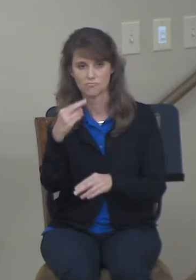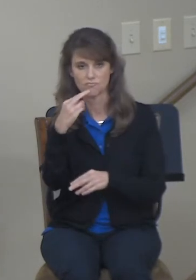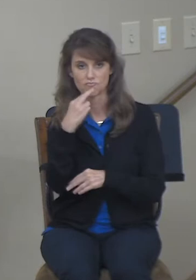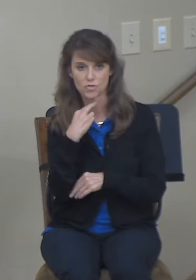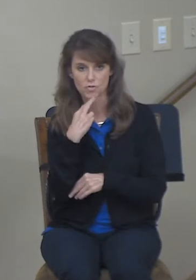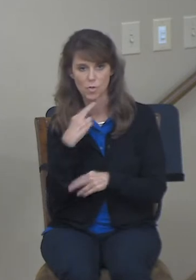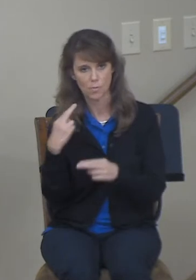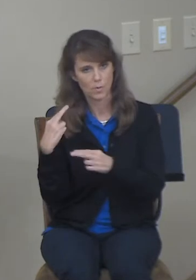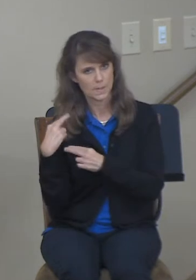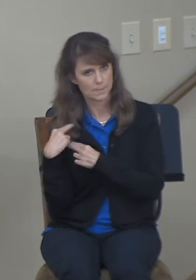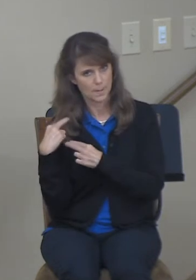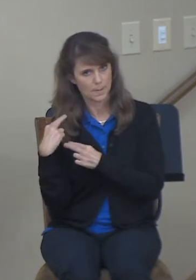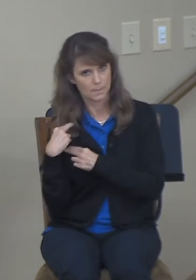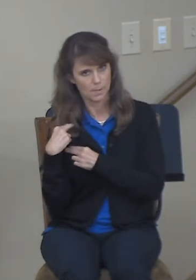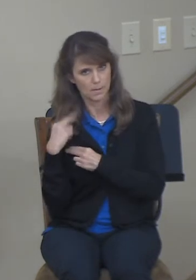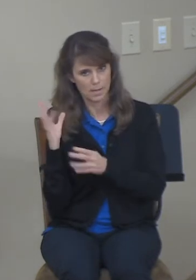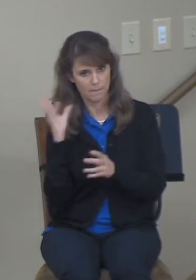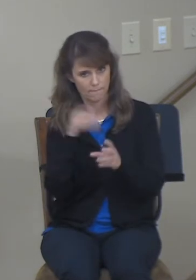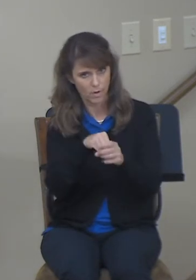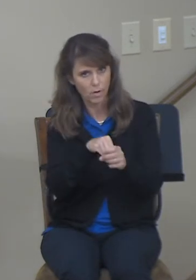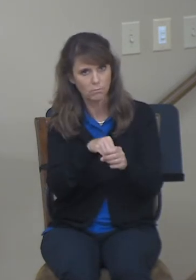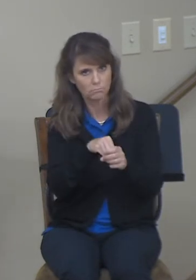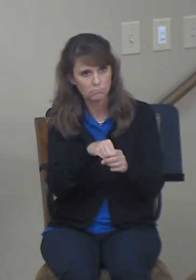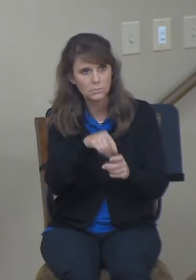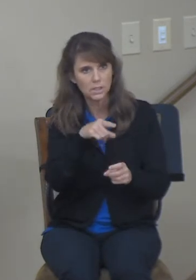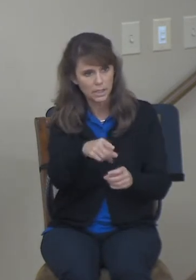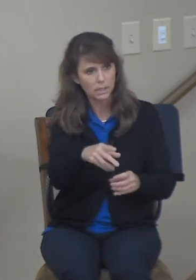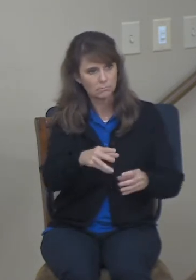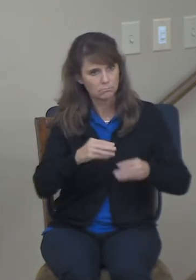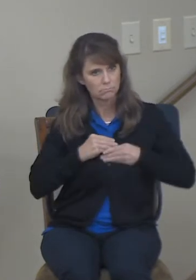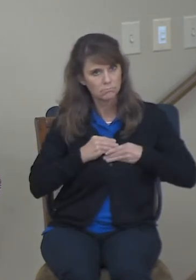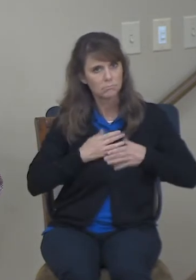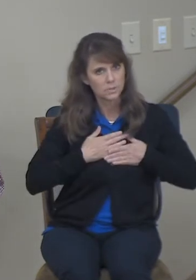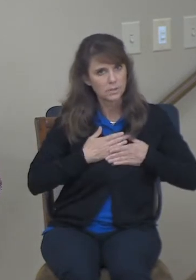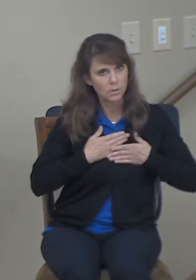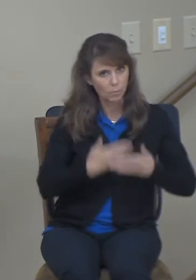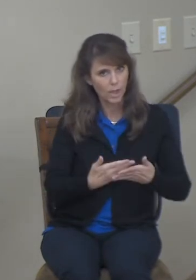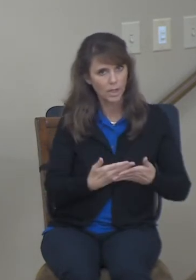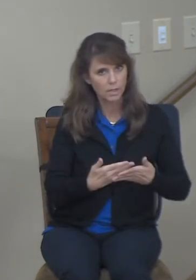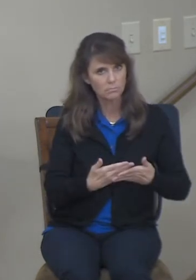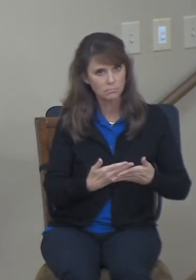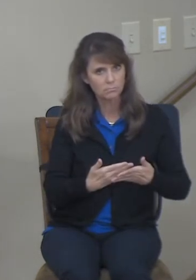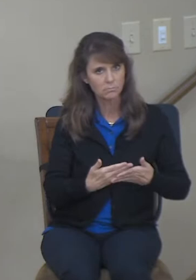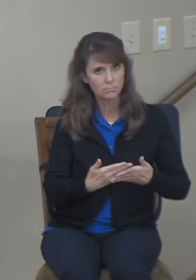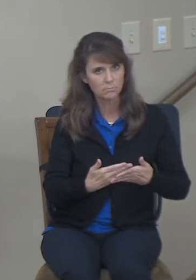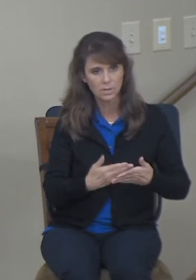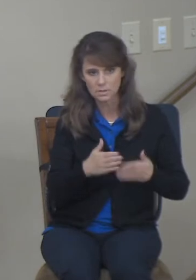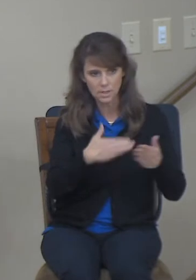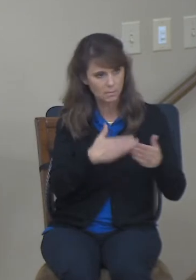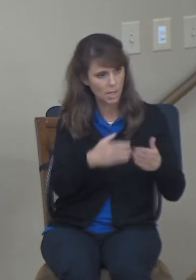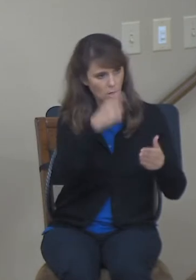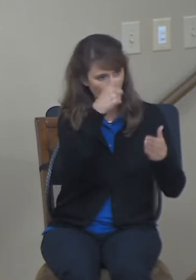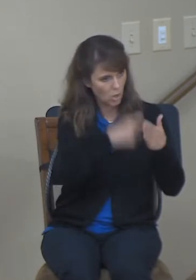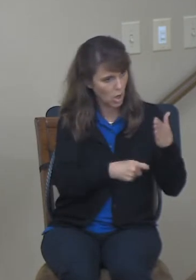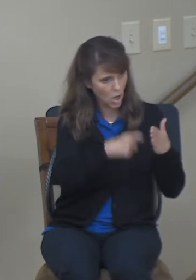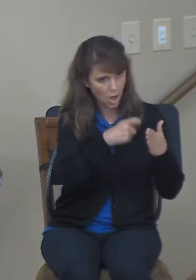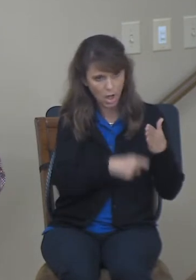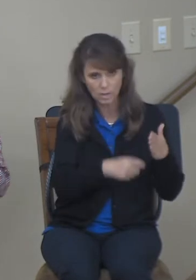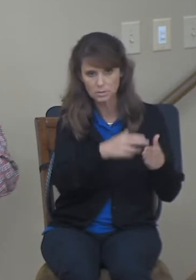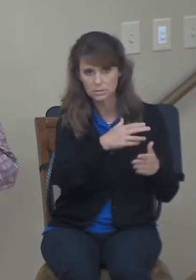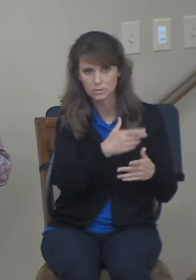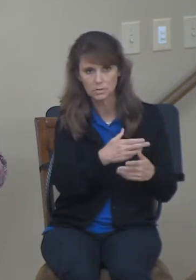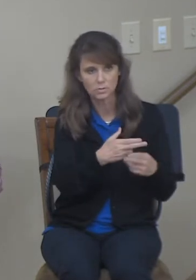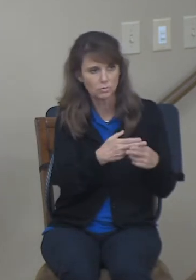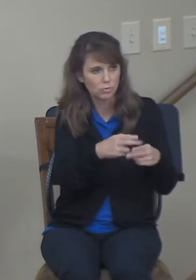He was willing to pay the cost and deprive himself of whatever it would cost to redeem the field in the short